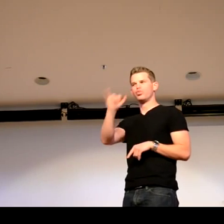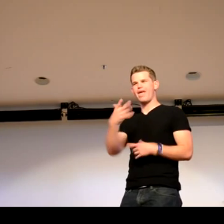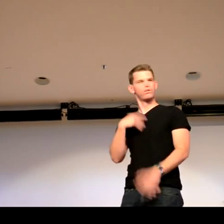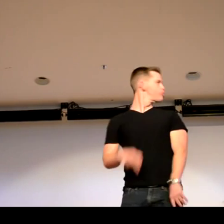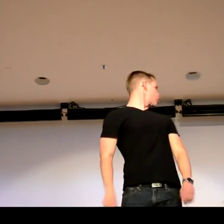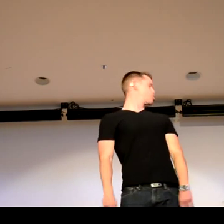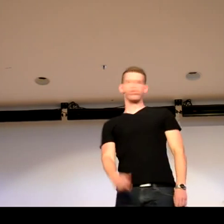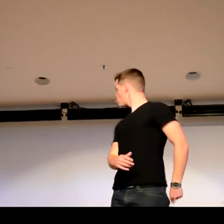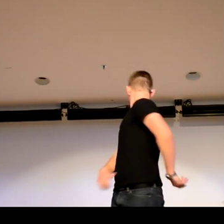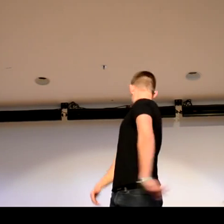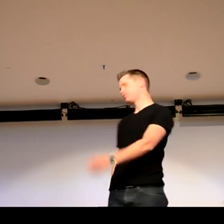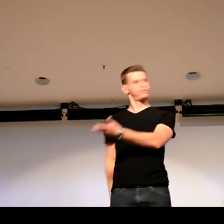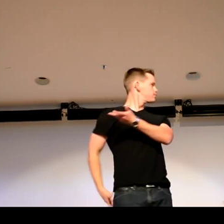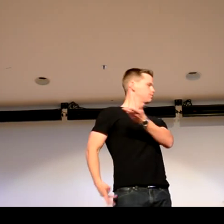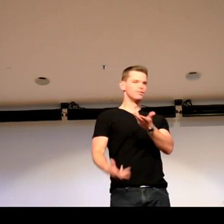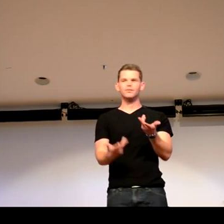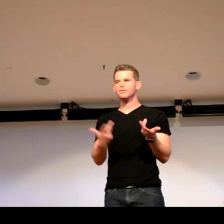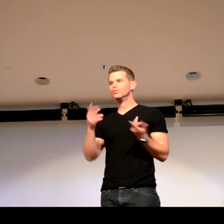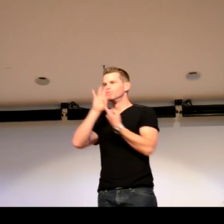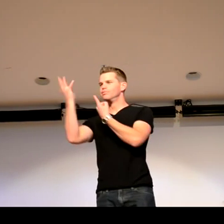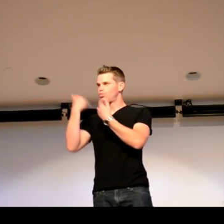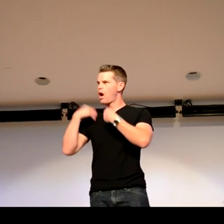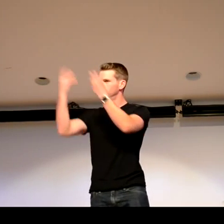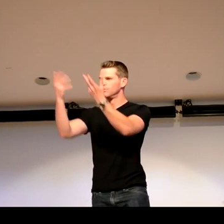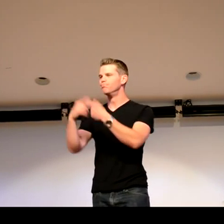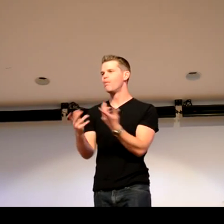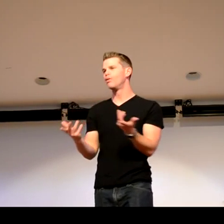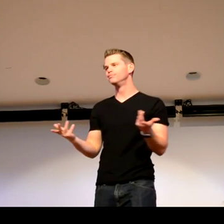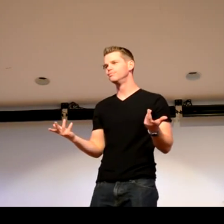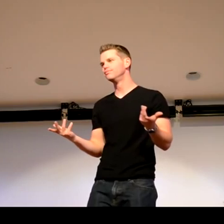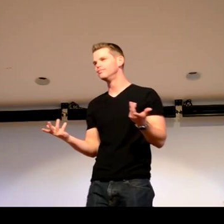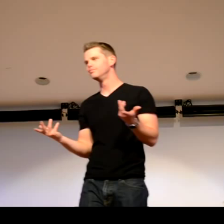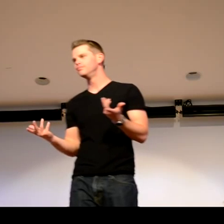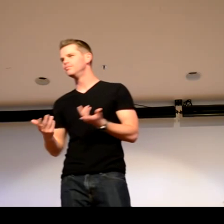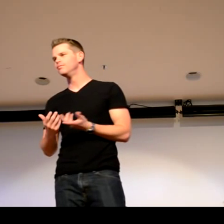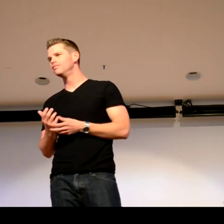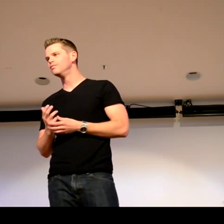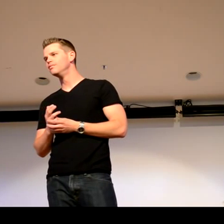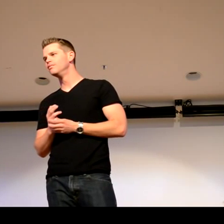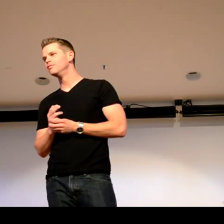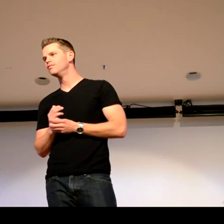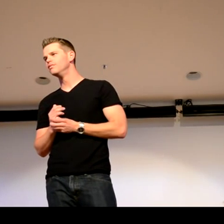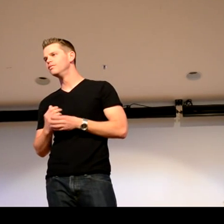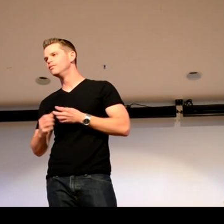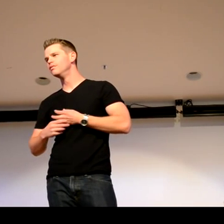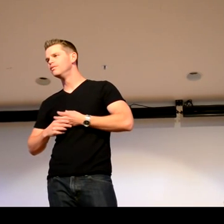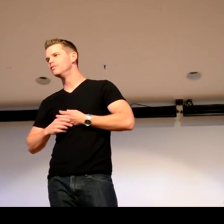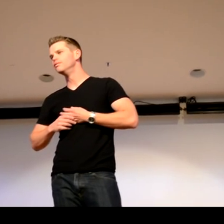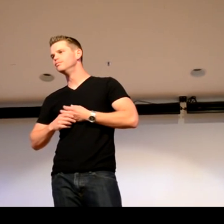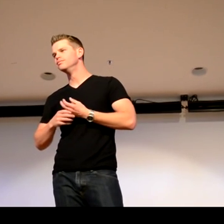we know that deaf people aren't gonna like I talked about the death that desks in real life deaf people would never arrange themselves that way but sometimes